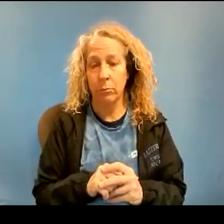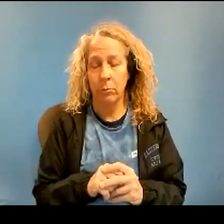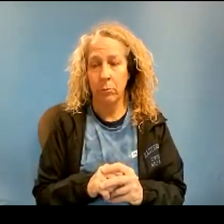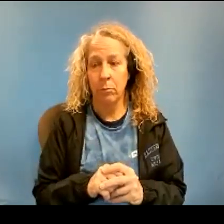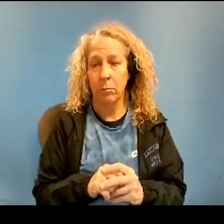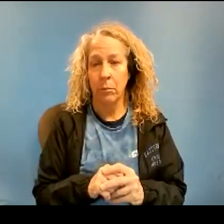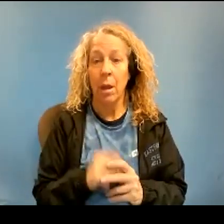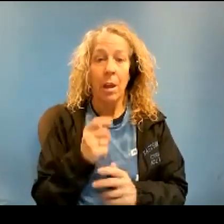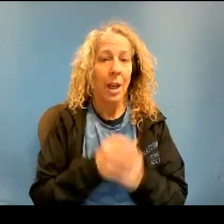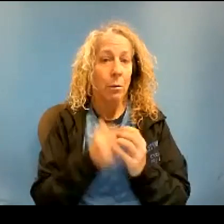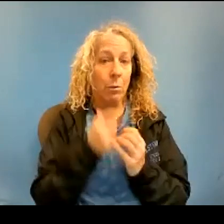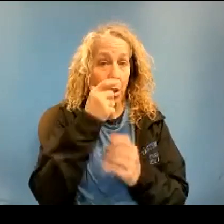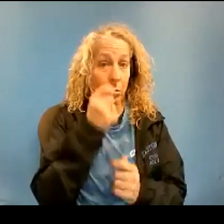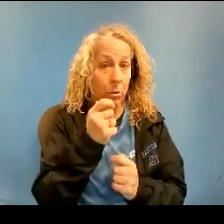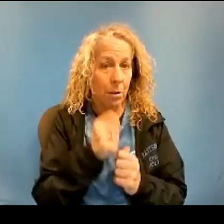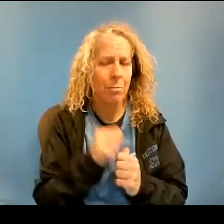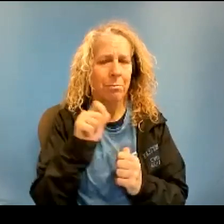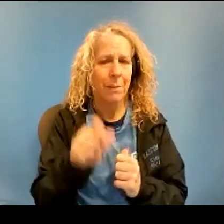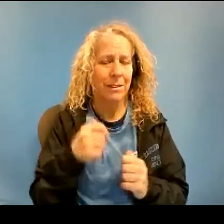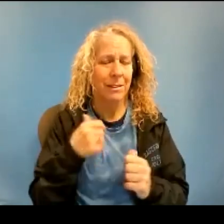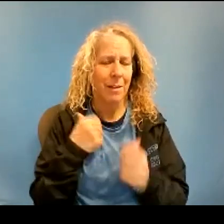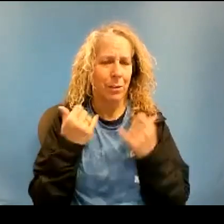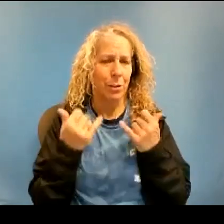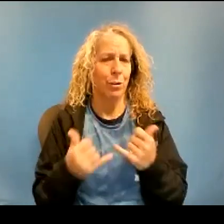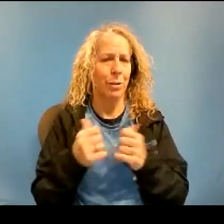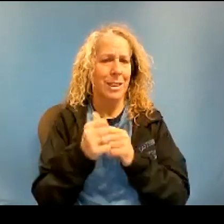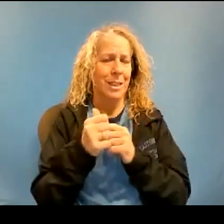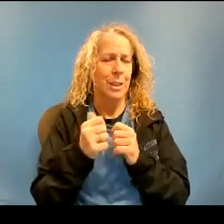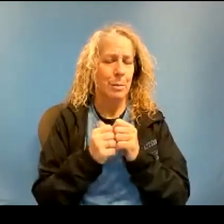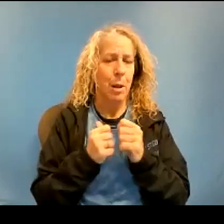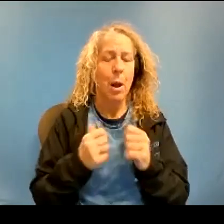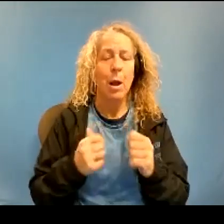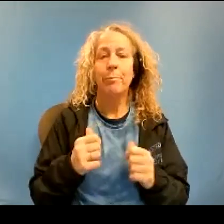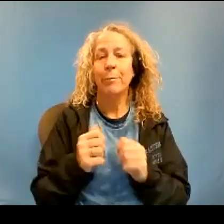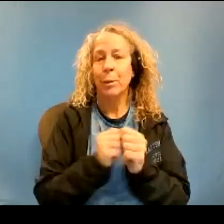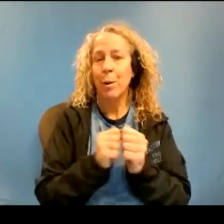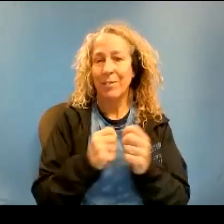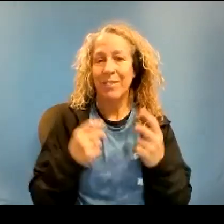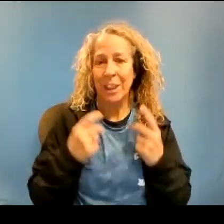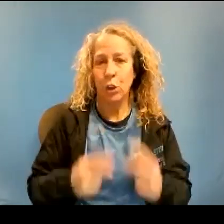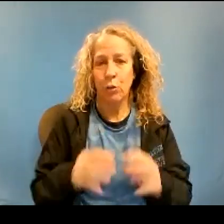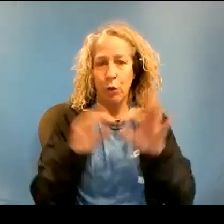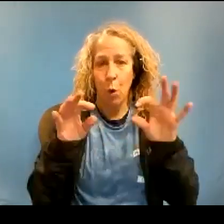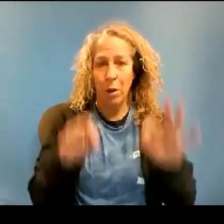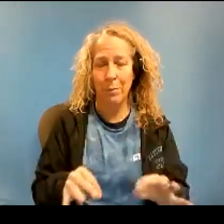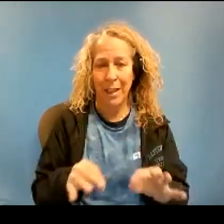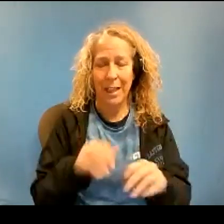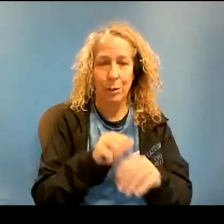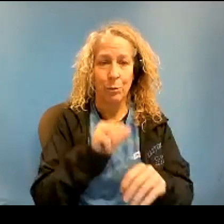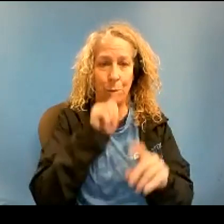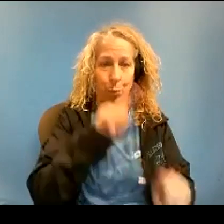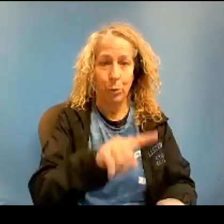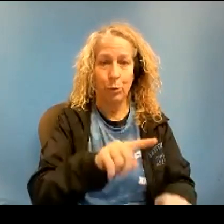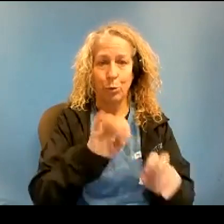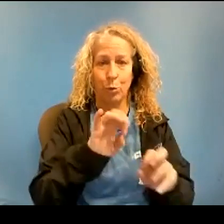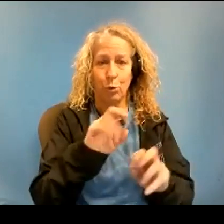Anyone interested must have a current sports physical and should report to the track directly after school.